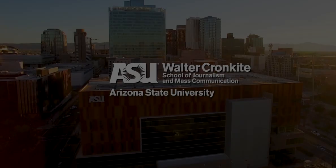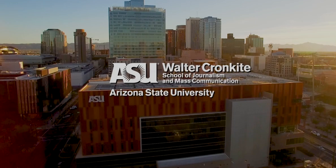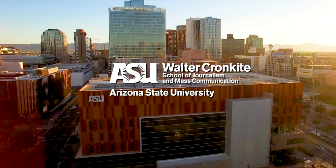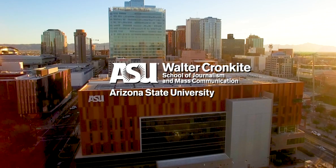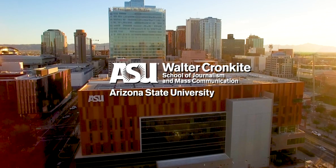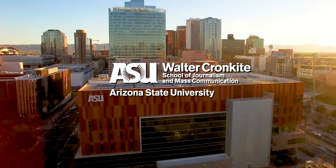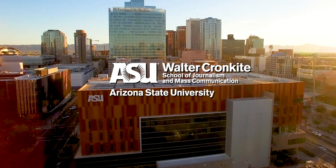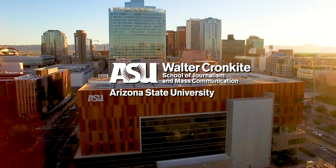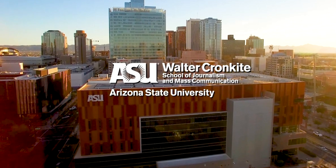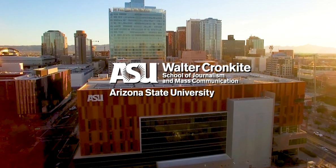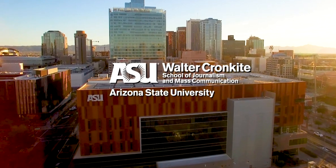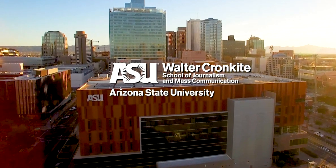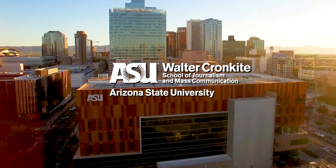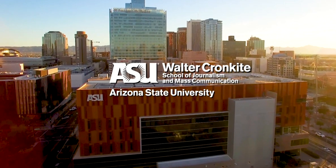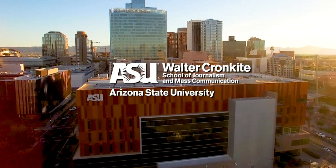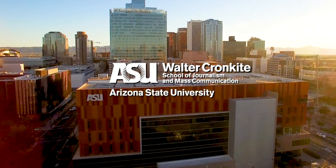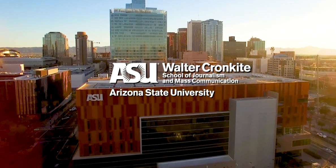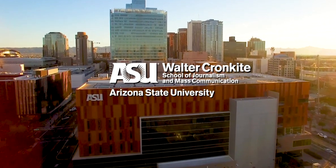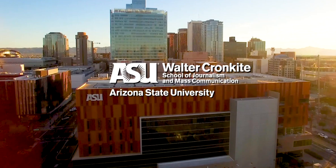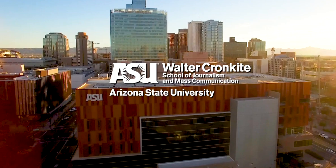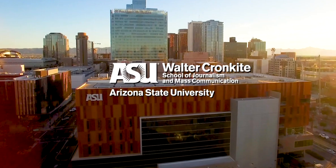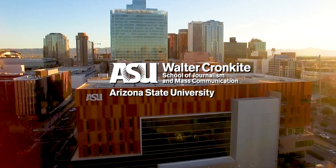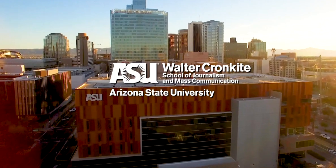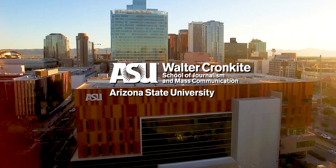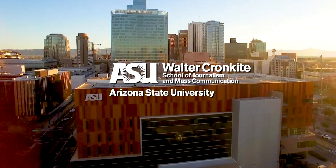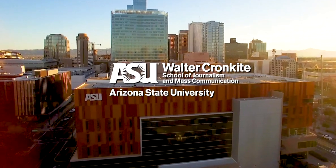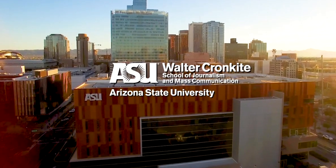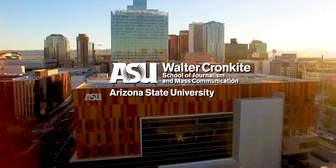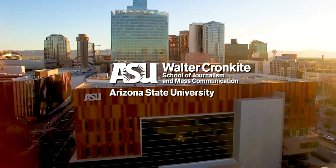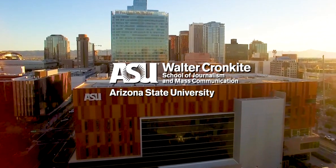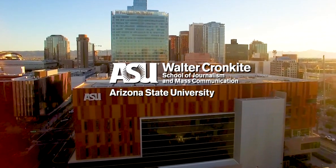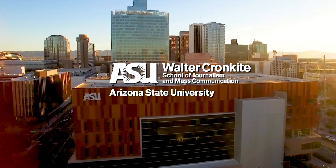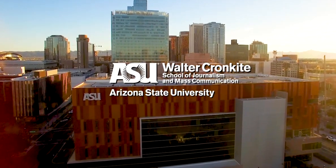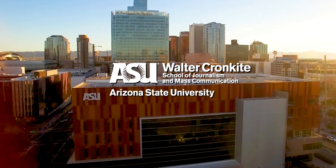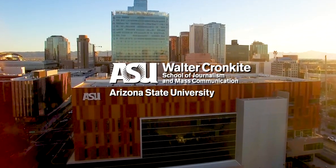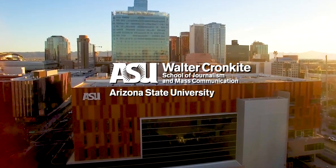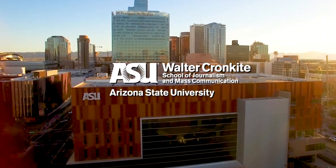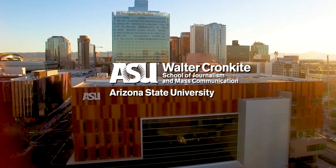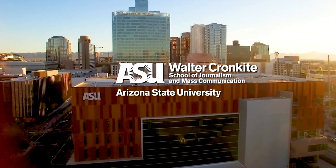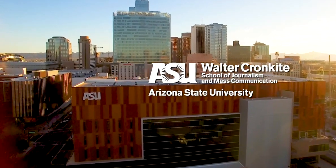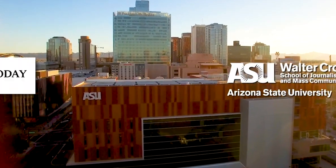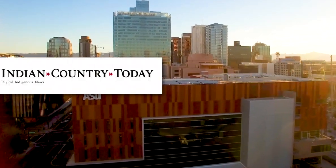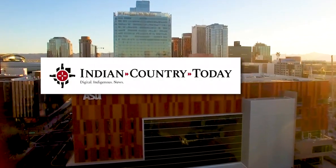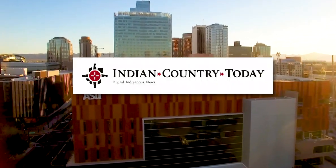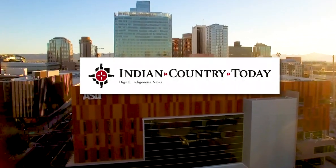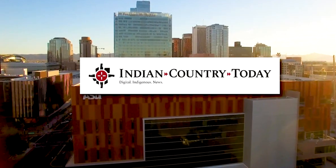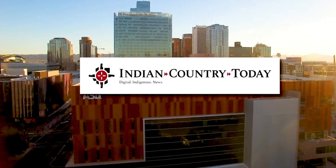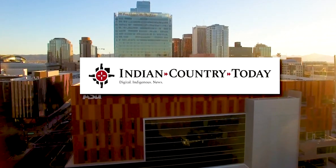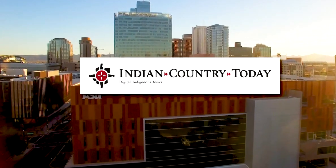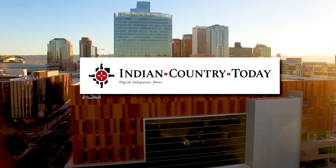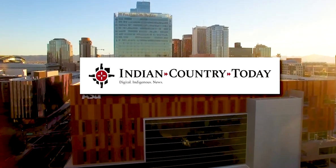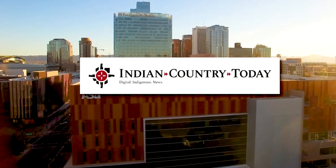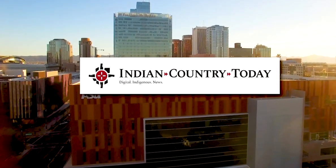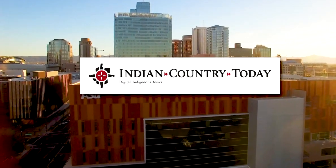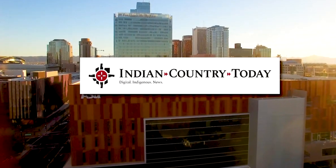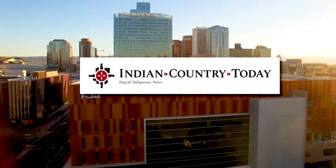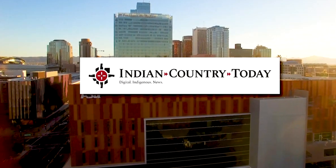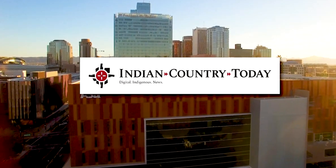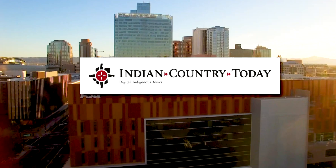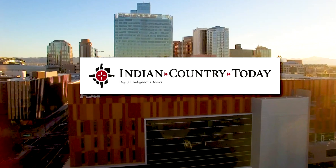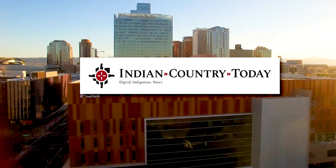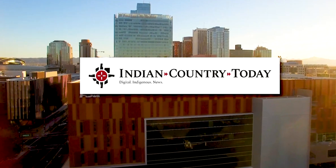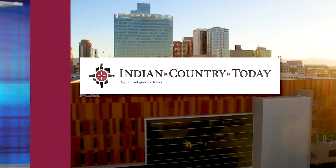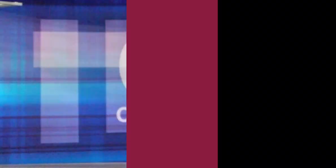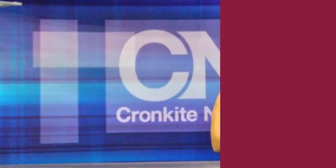The Walter Cronkite School of Journalism and Mass Communication at Arizona State University is honored to be a supporter of Indian Country Today.